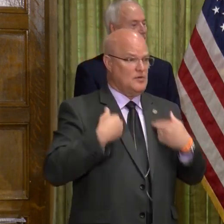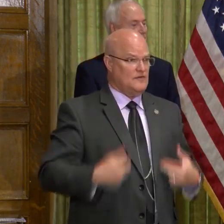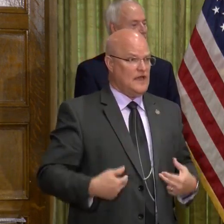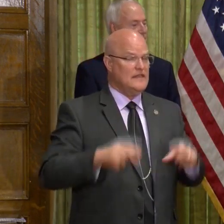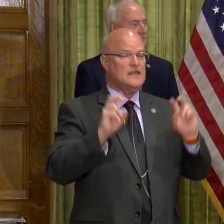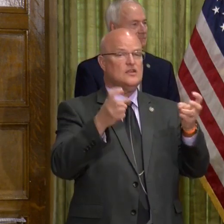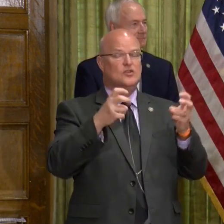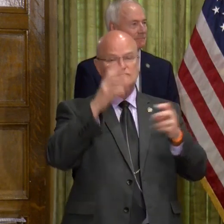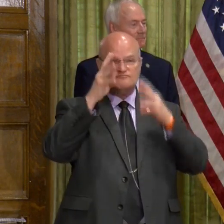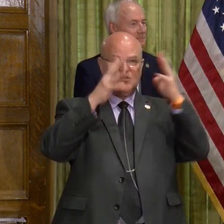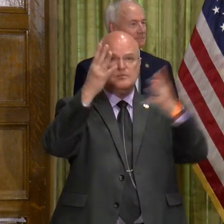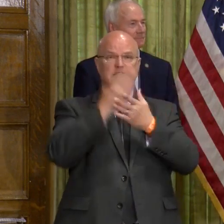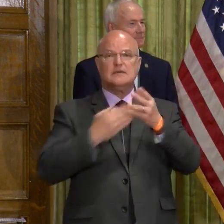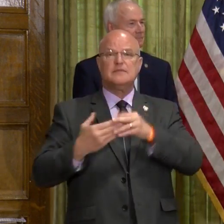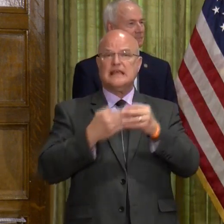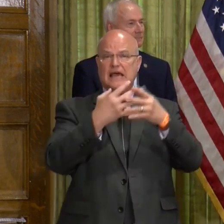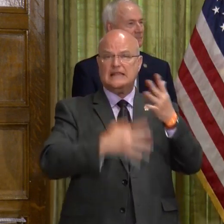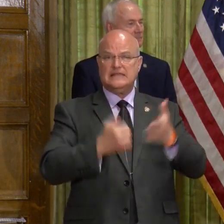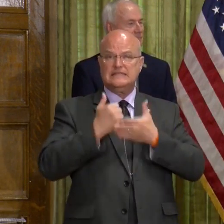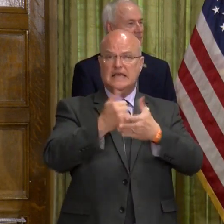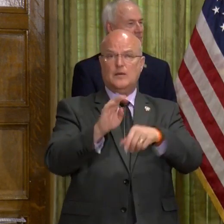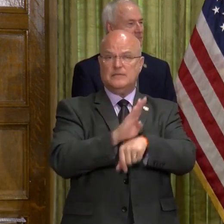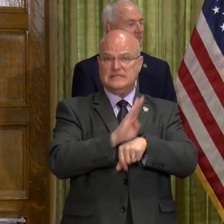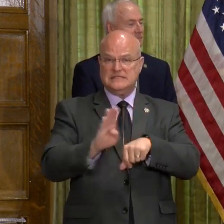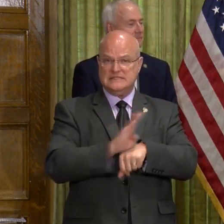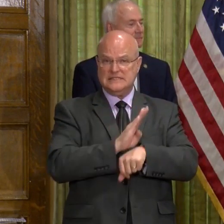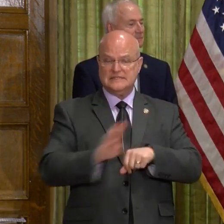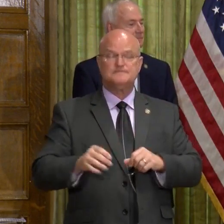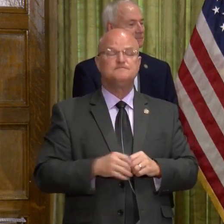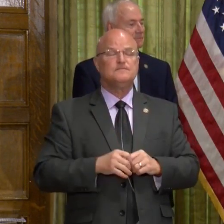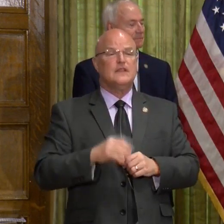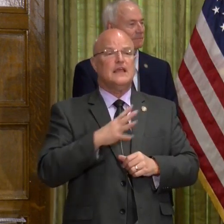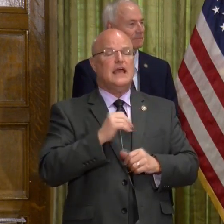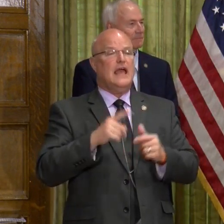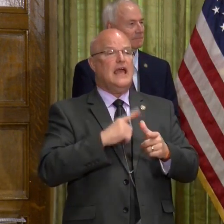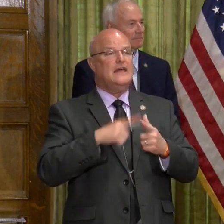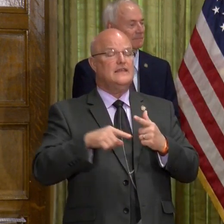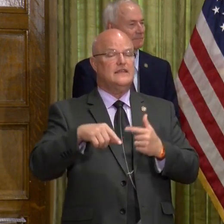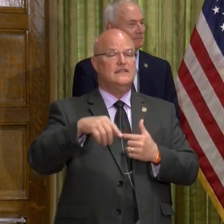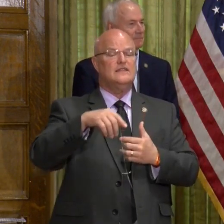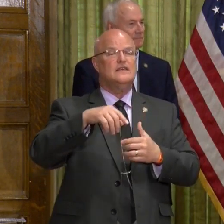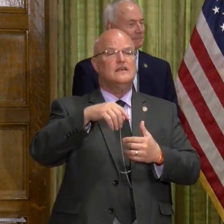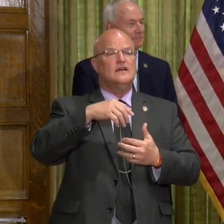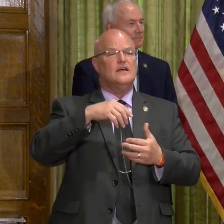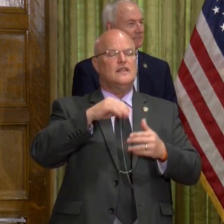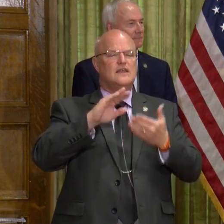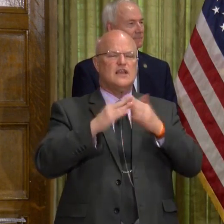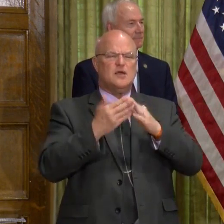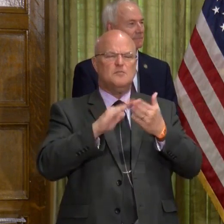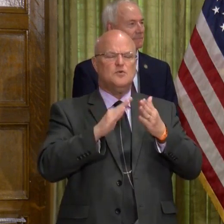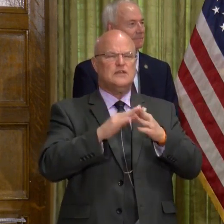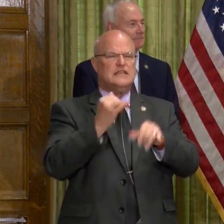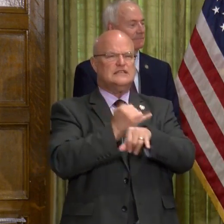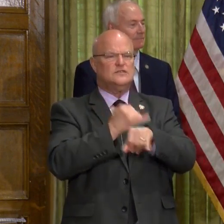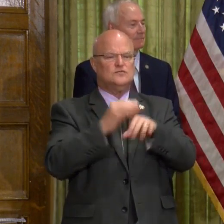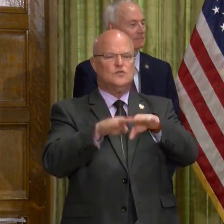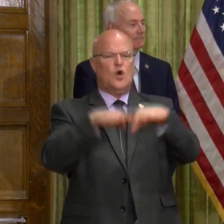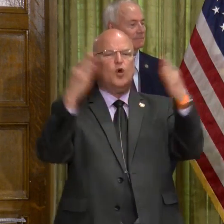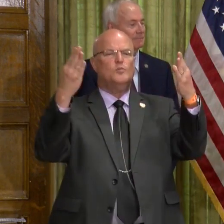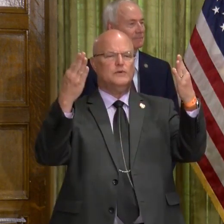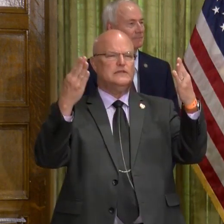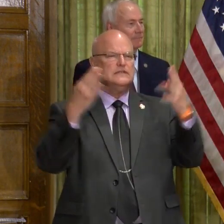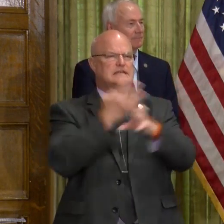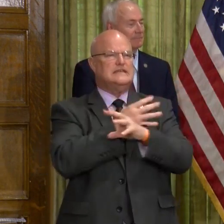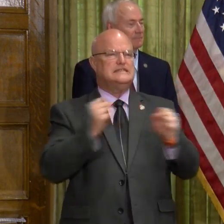in terms of coming up with some of these guidelines to help businesses. And in these social institutions, community institutions, reopen in a safe